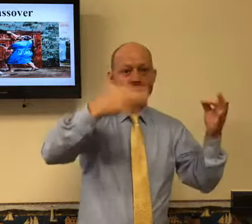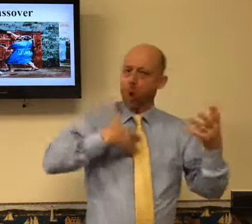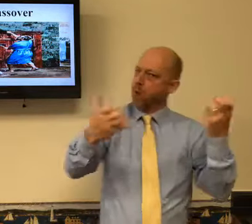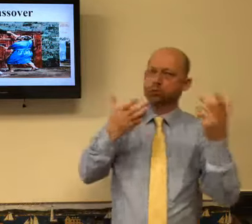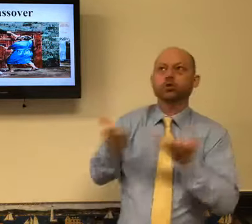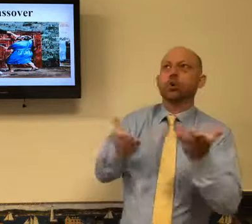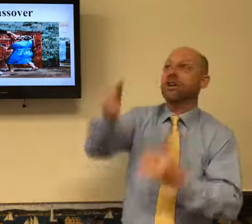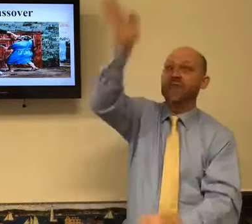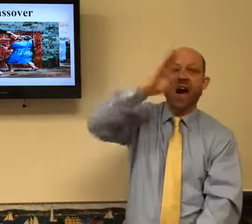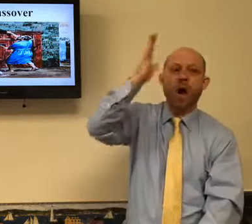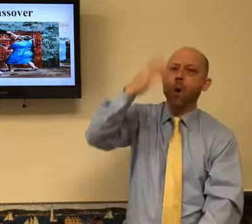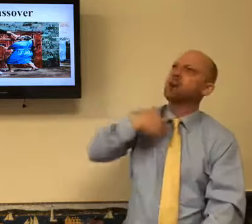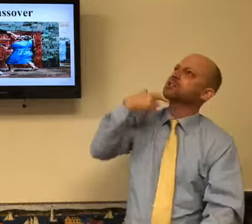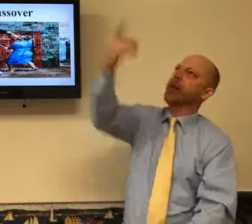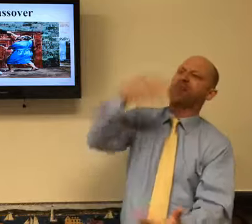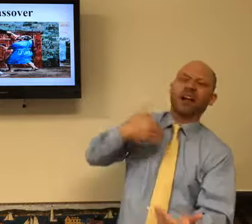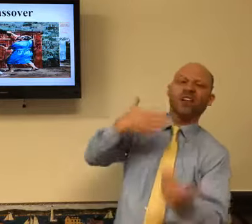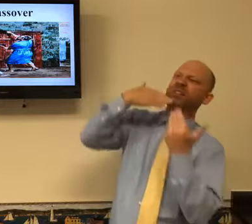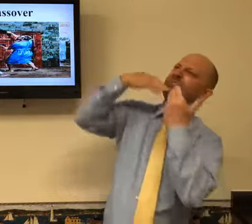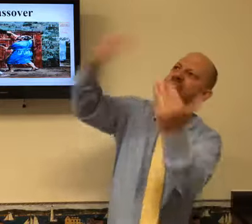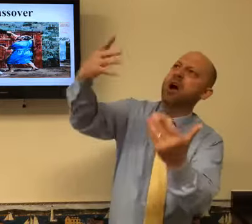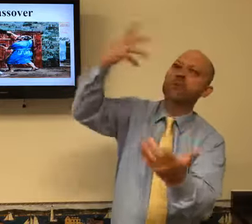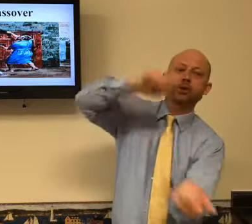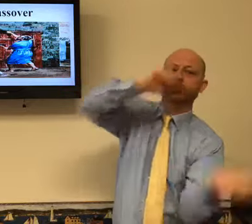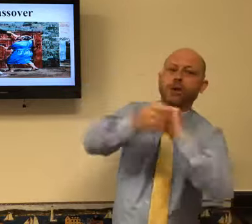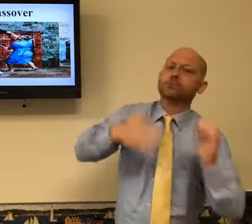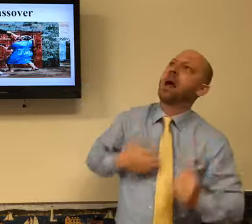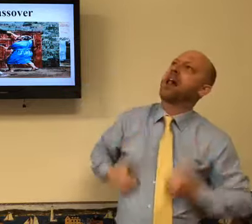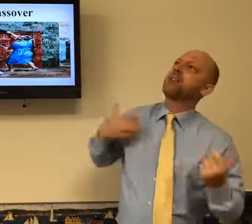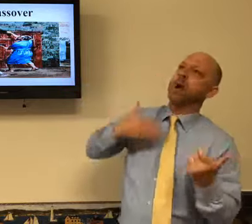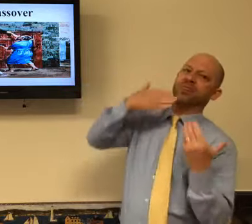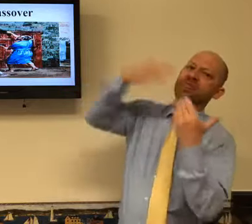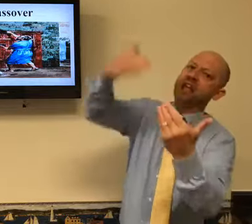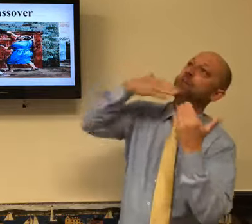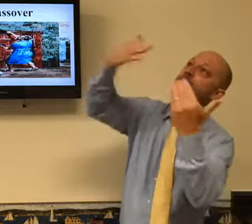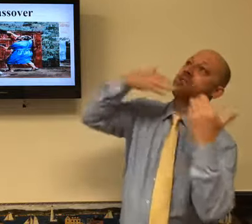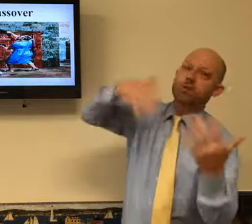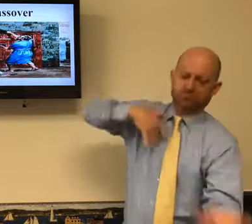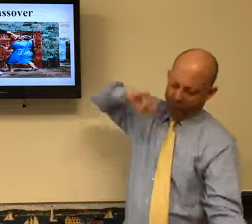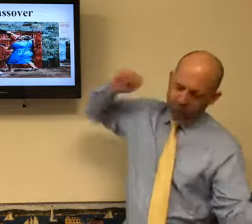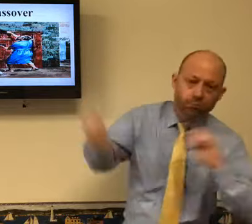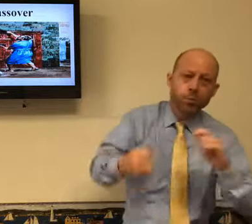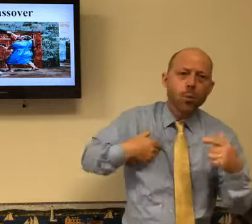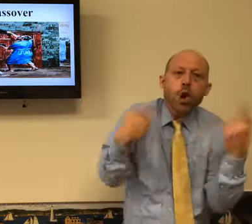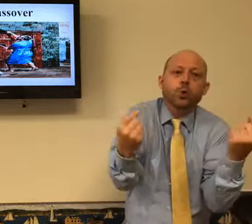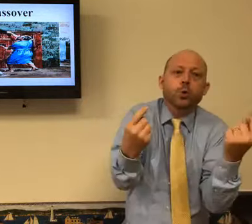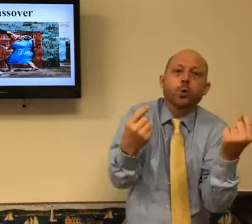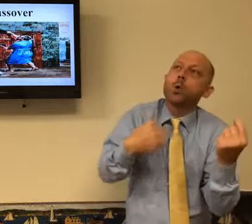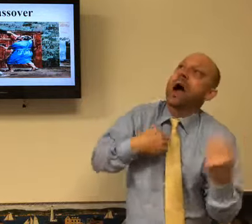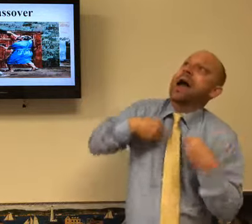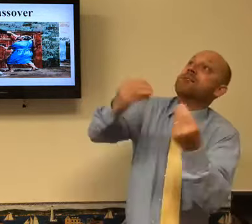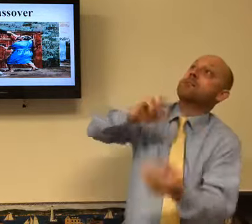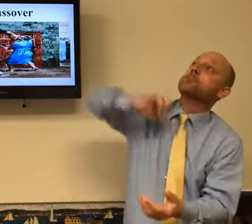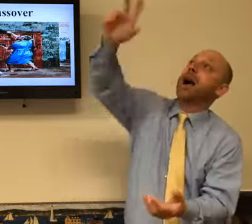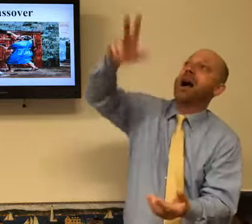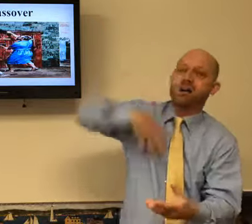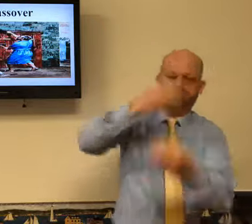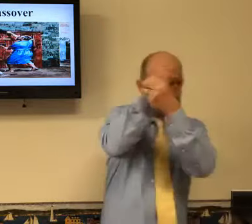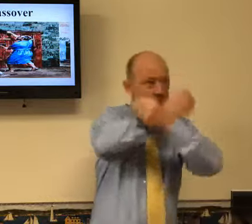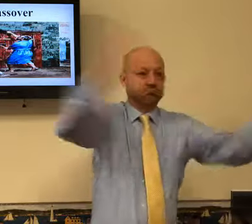change your mind. You decide, I don't want to serve him anymore. But you're still going to be saved. Me? I want to change my life. I want